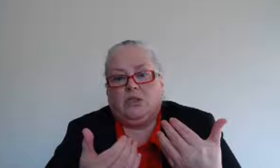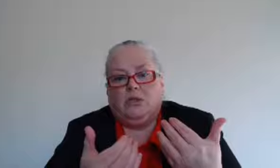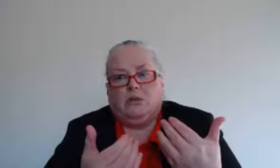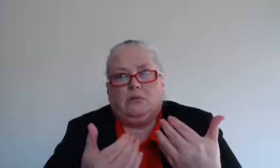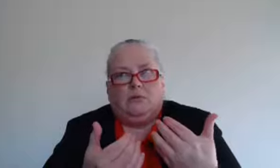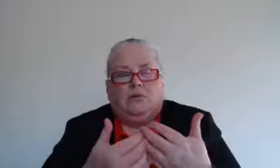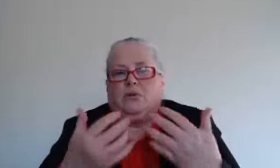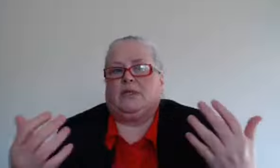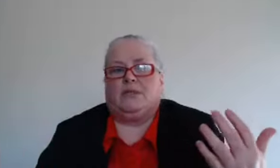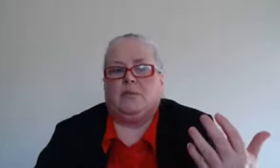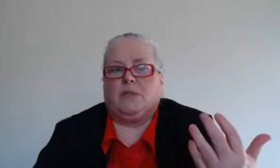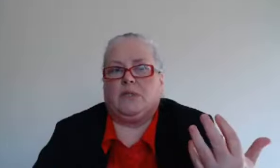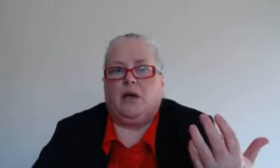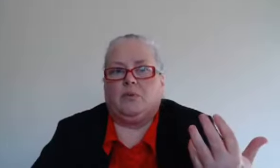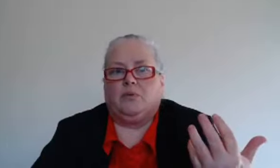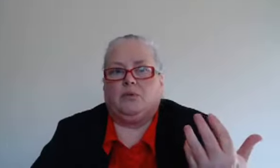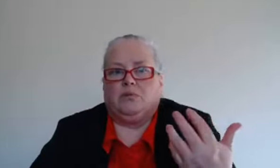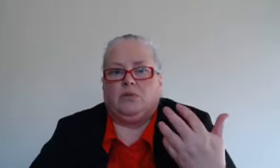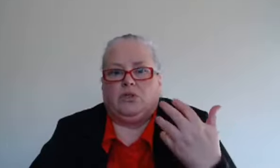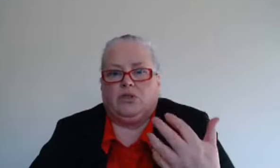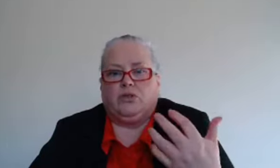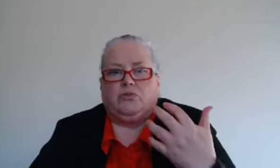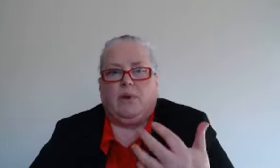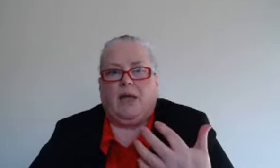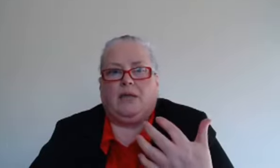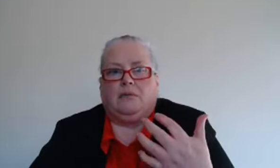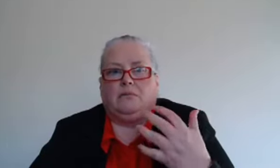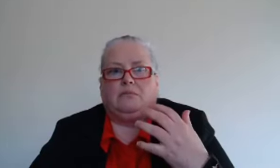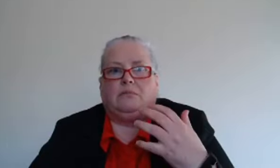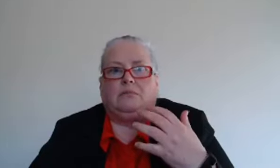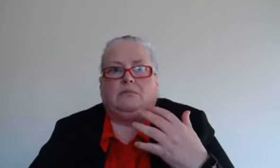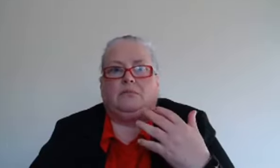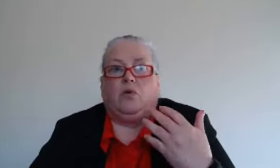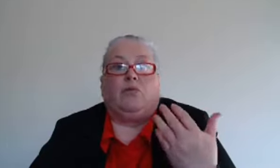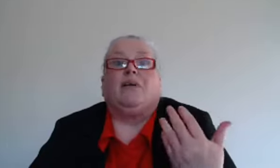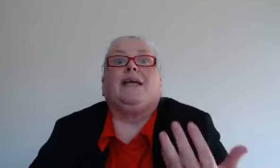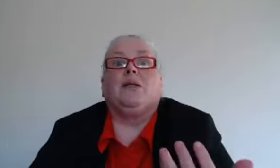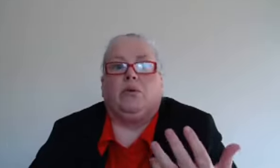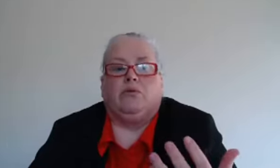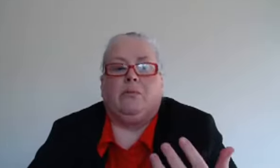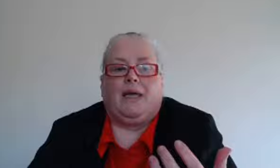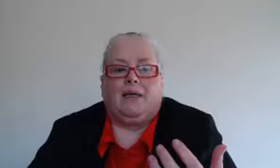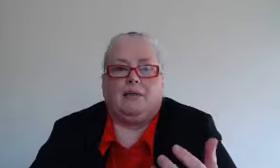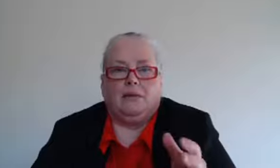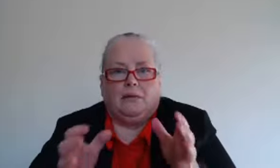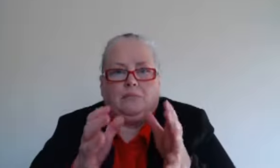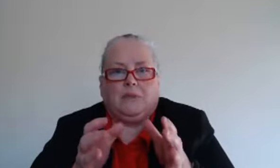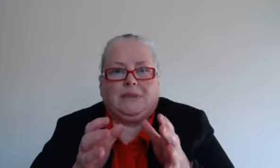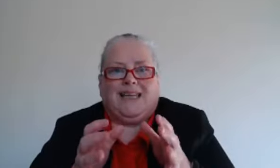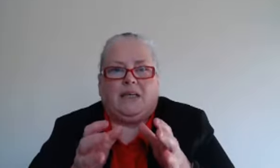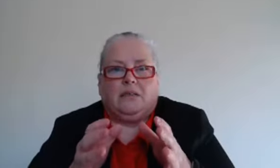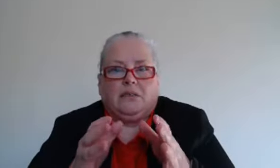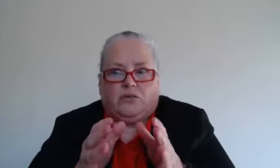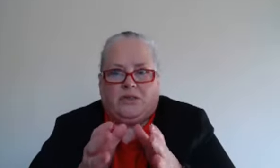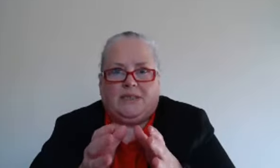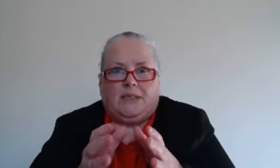nothing seems to happen we just remain or feel we remain stagnant or still